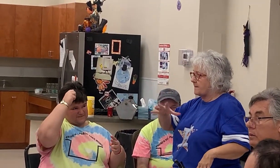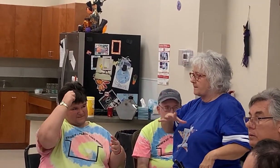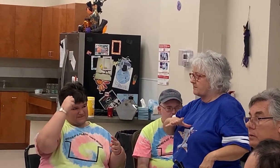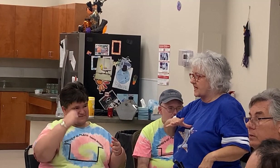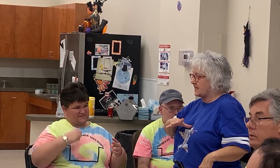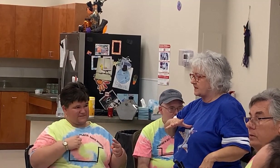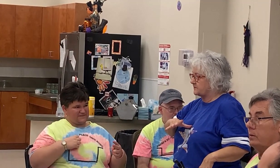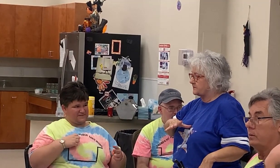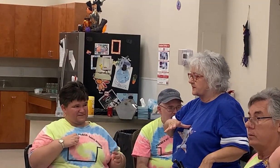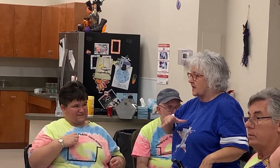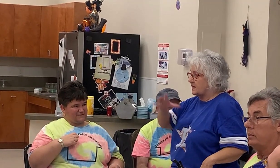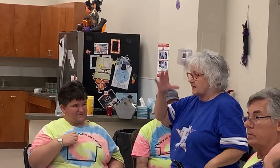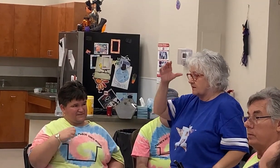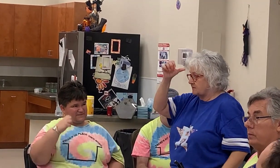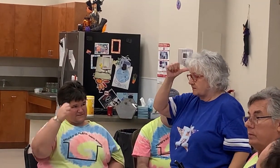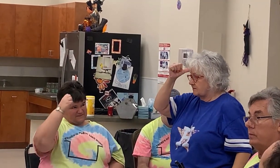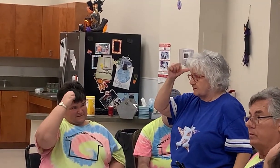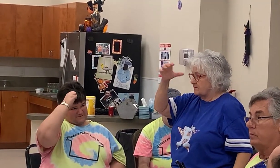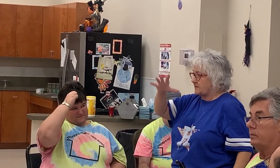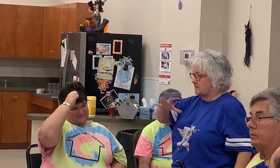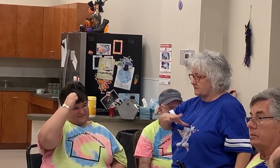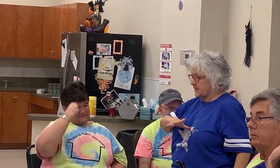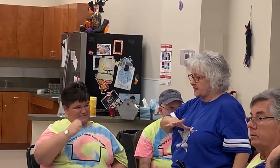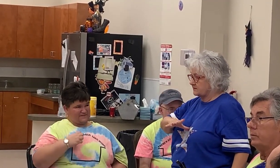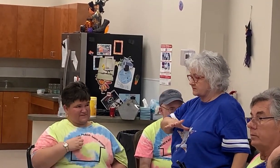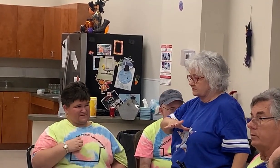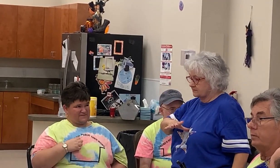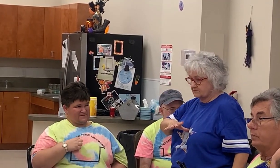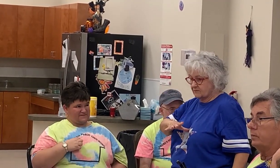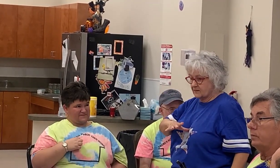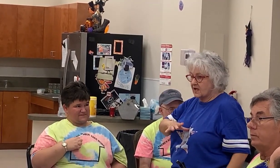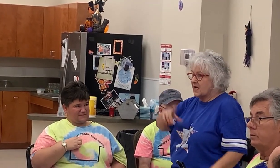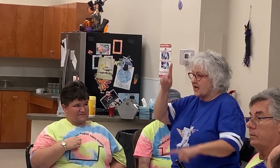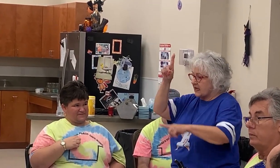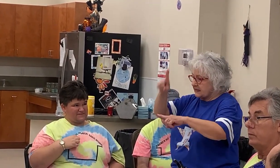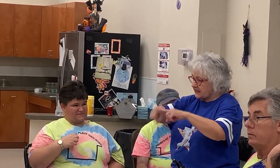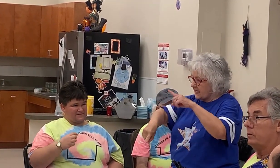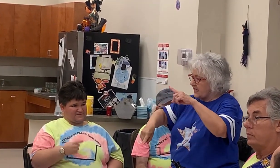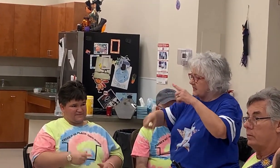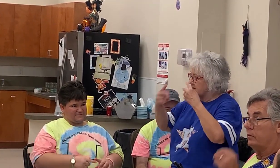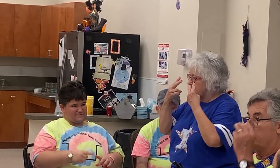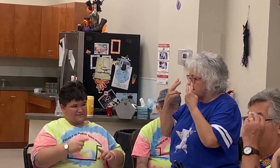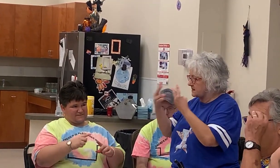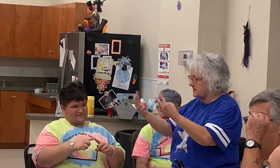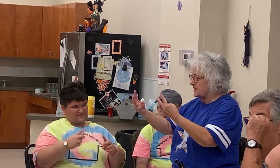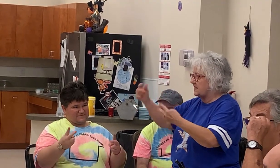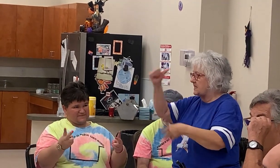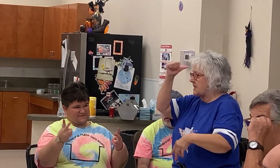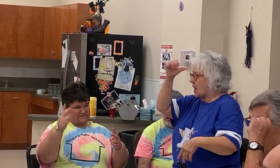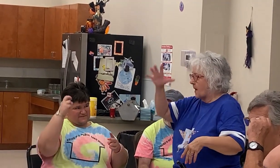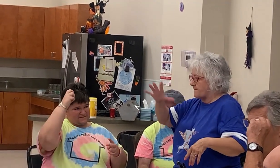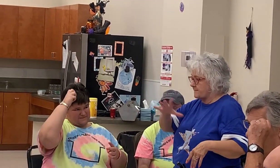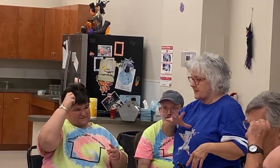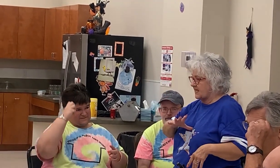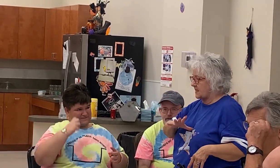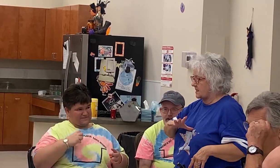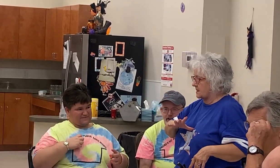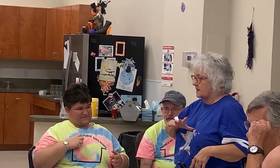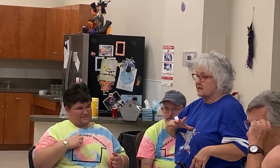Make it better. Man... Make it better. Man... Can't... See... Make it better.